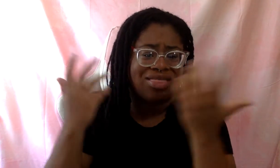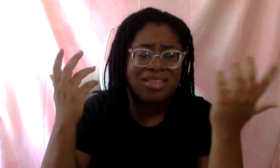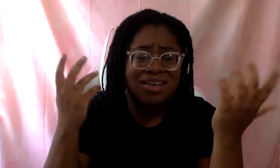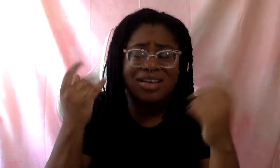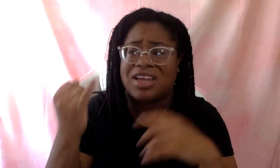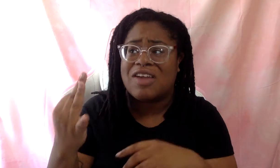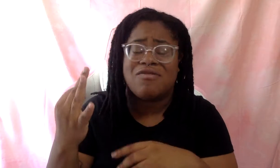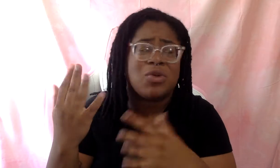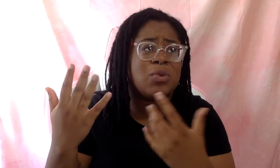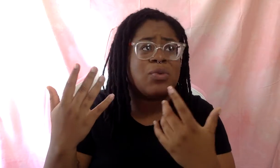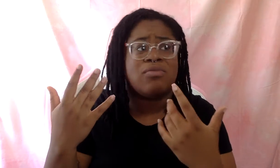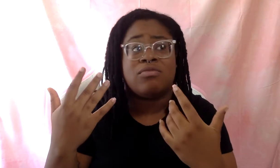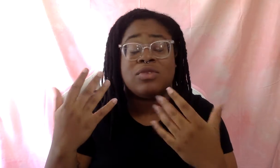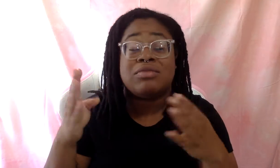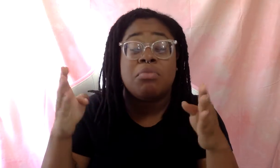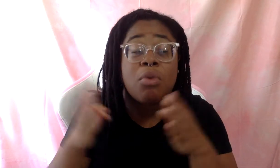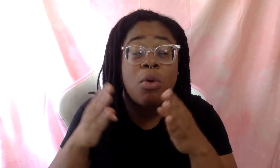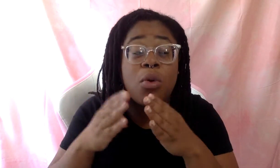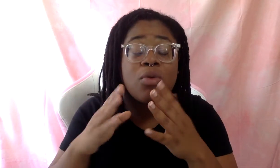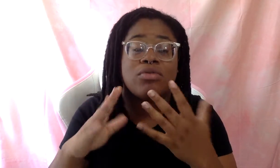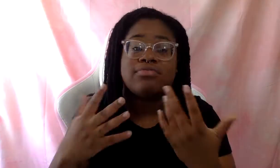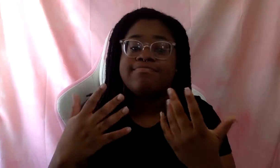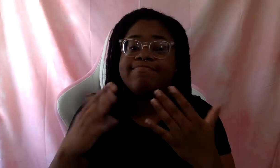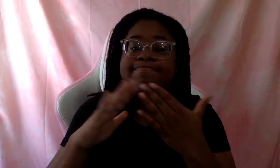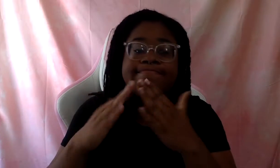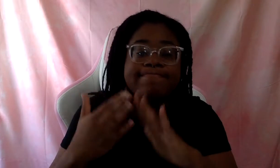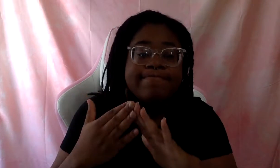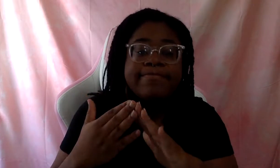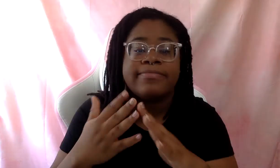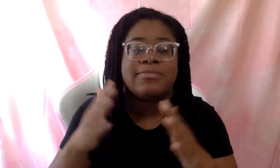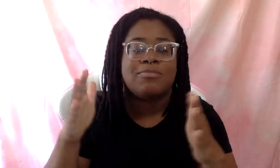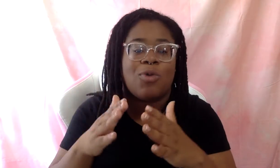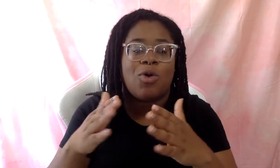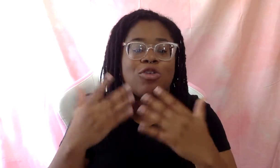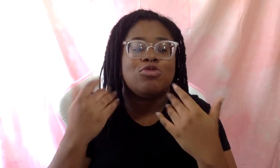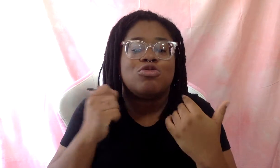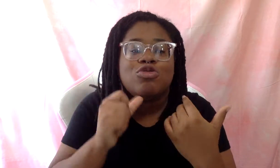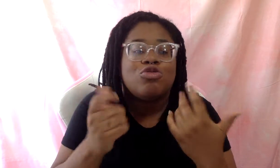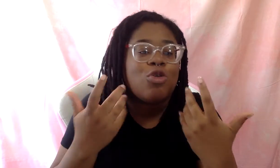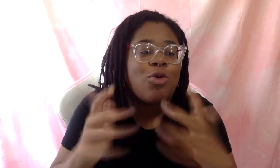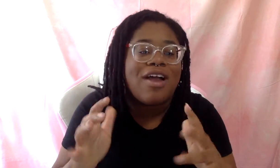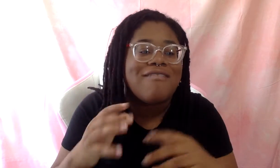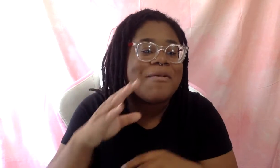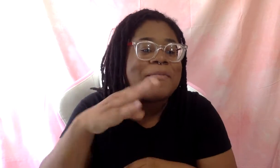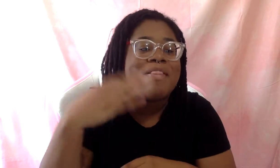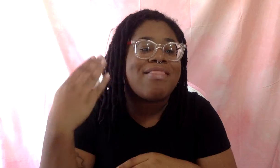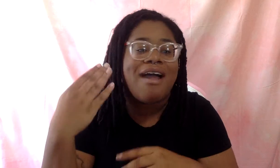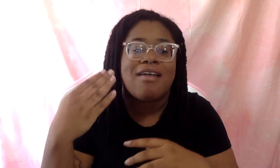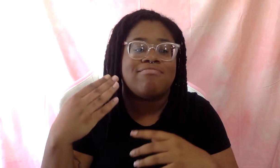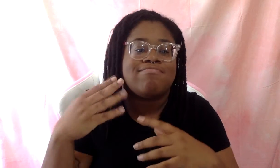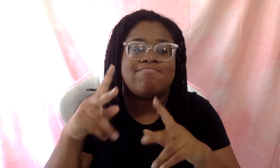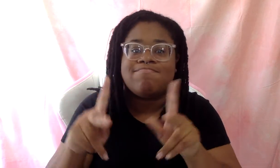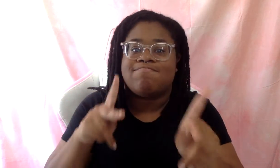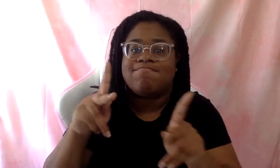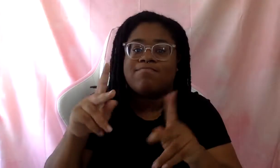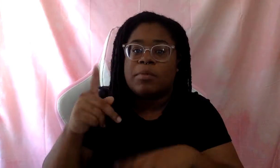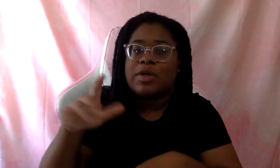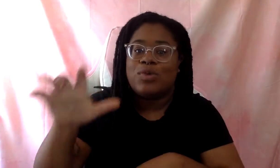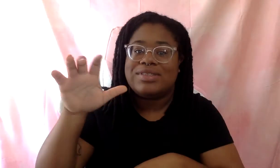smaller towns, smaller spaces that already don't have a big black population or POC population, and then you come